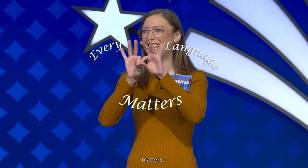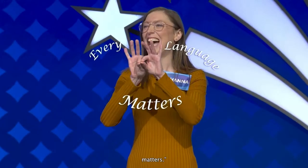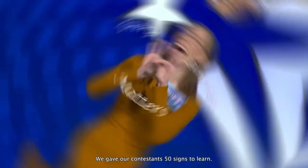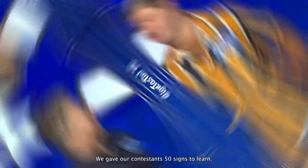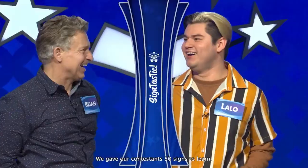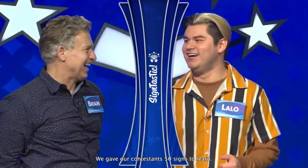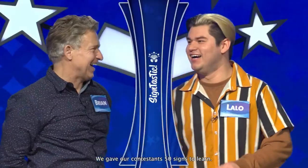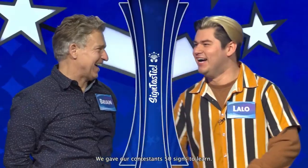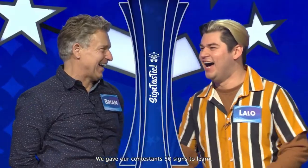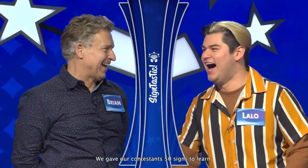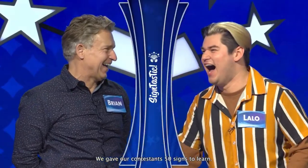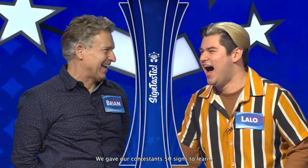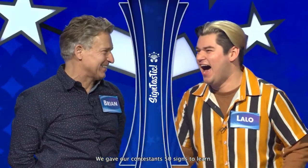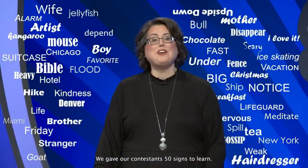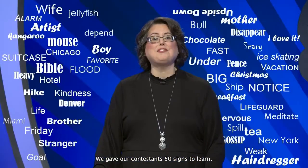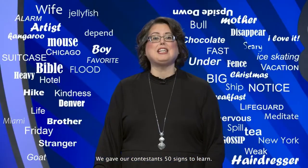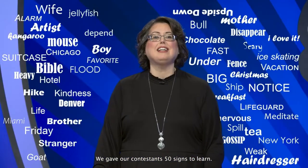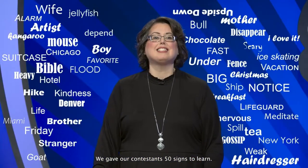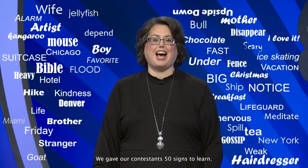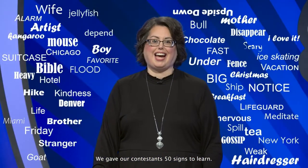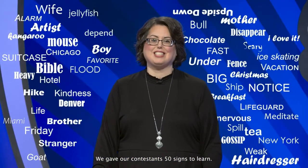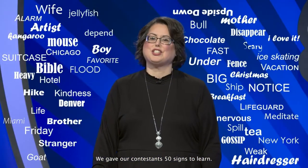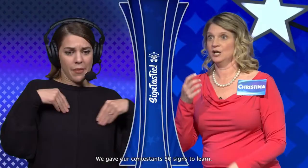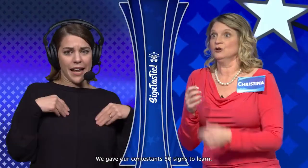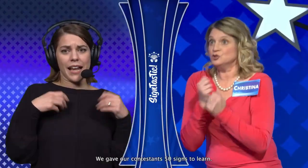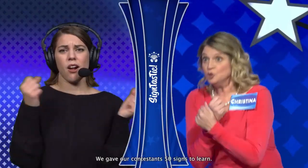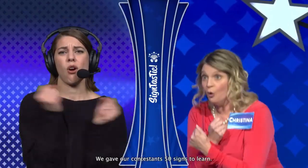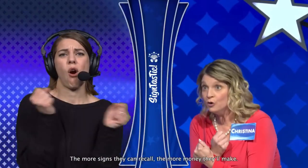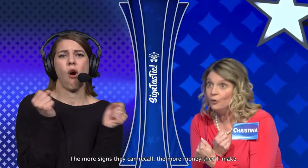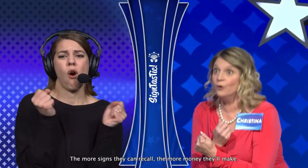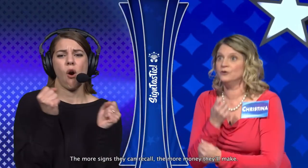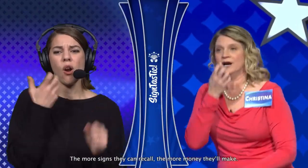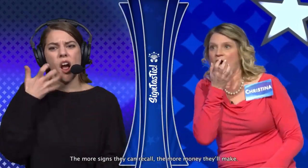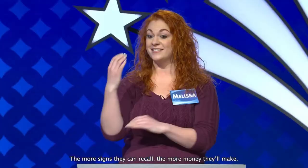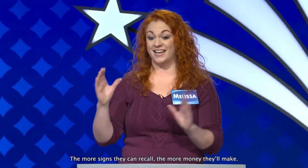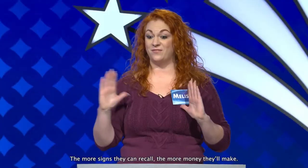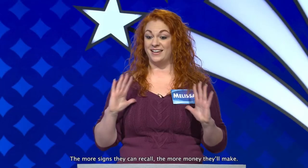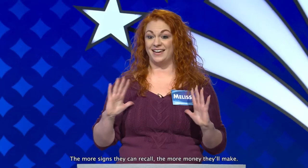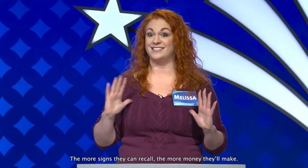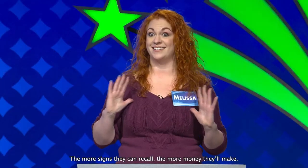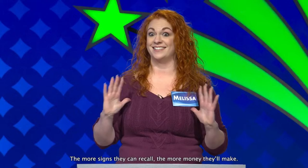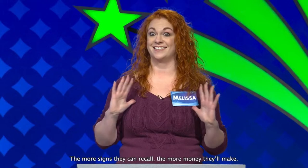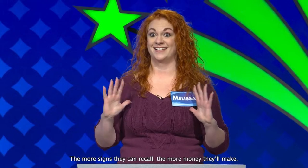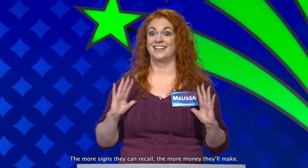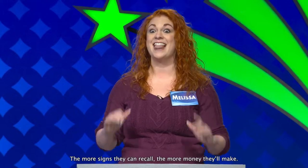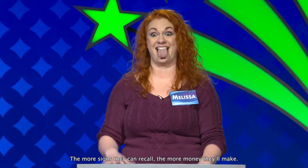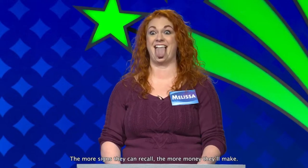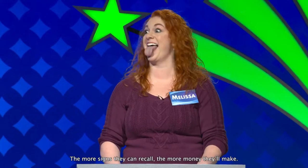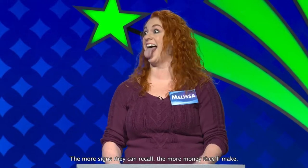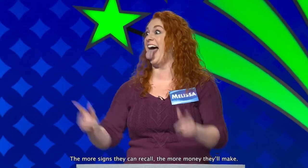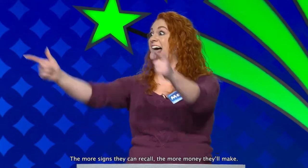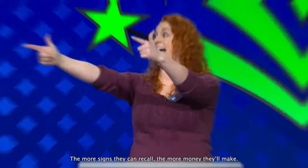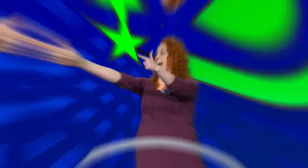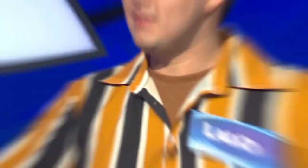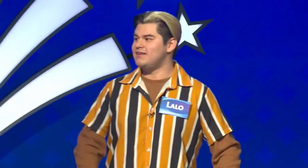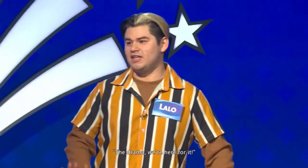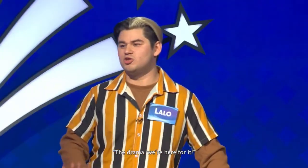We gave our contestants 50 signs to learn. The more signs they can recall, the more money they'll make. The